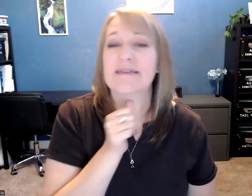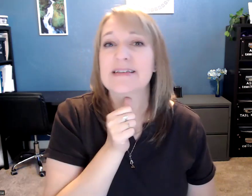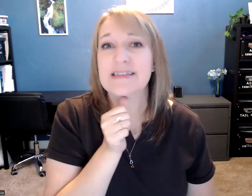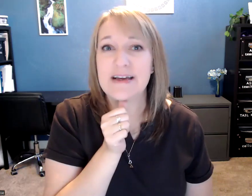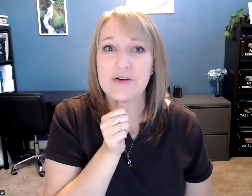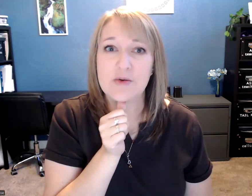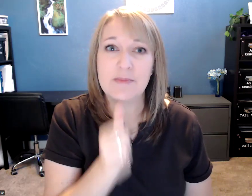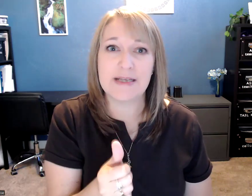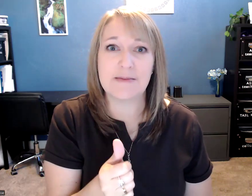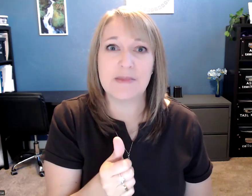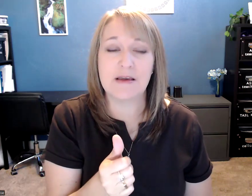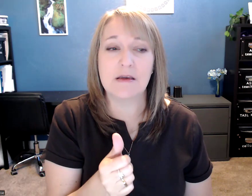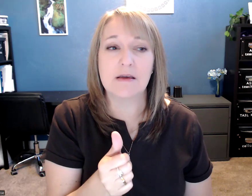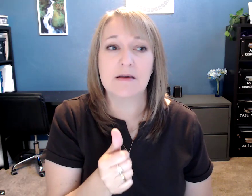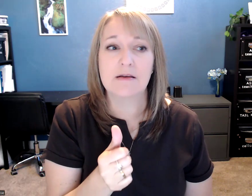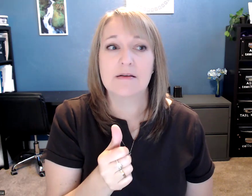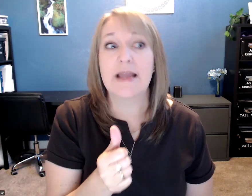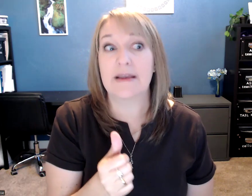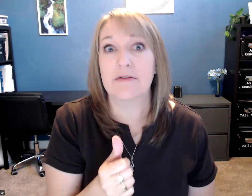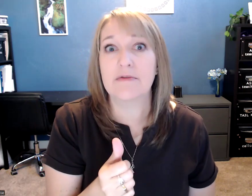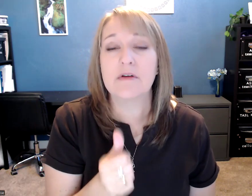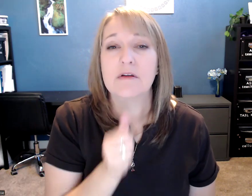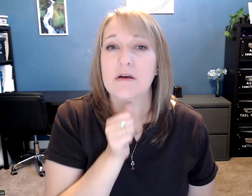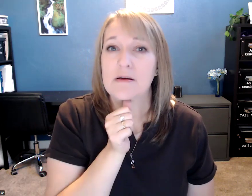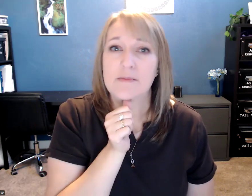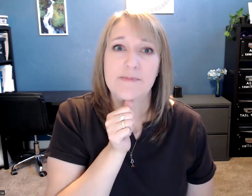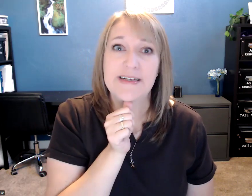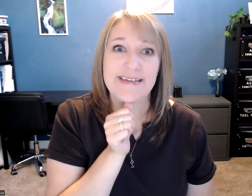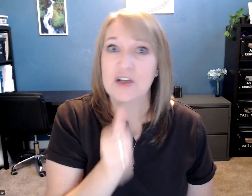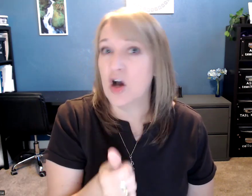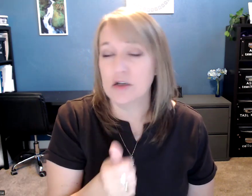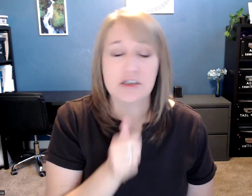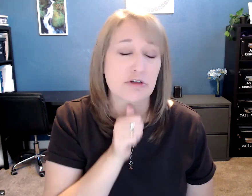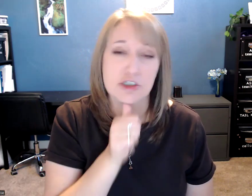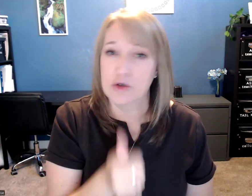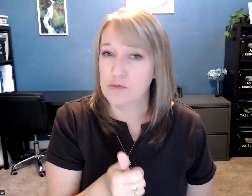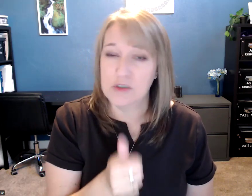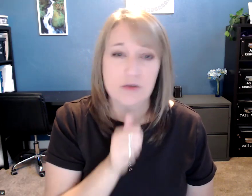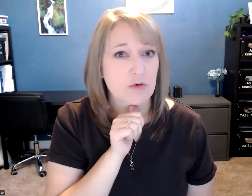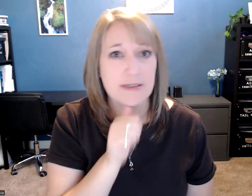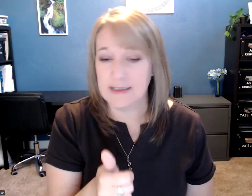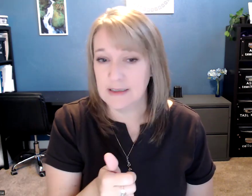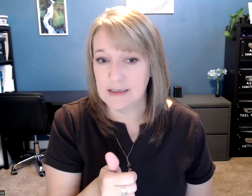this is how you would make something negative, um, by saying not or don't or doesn't.